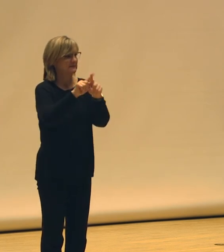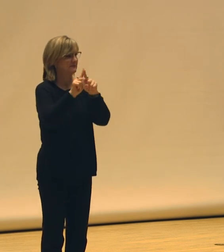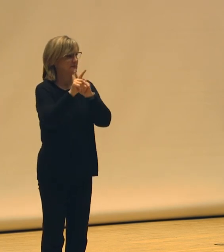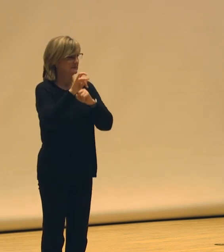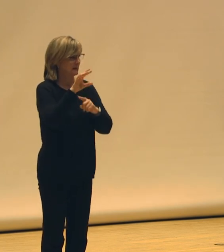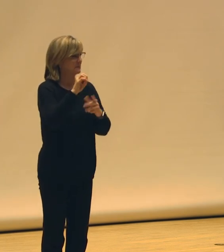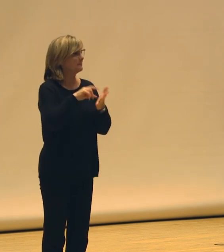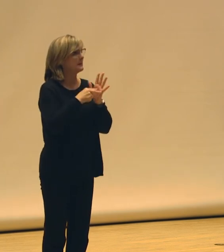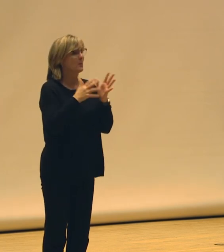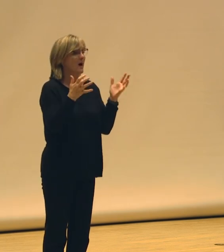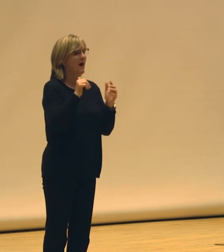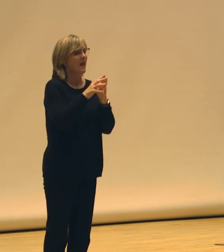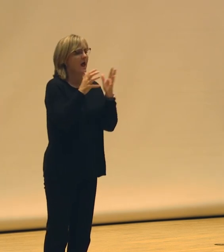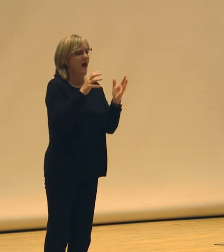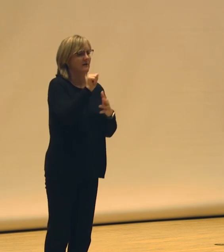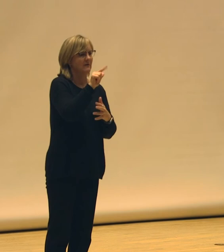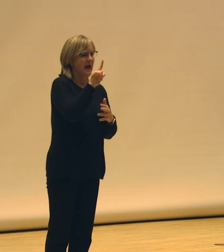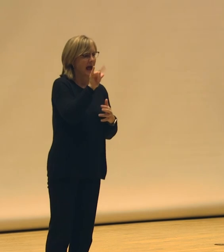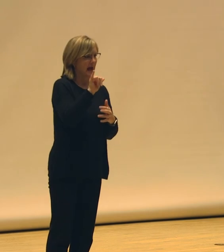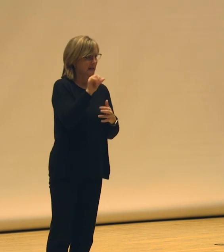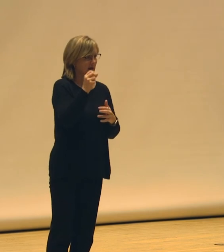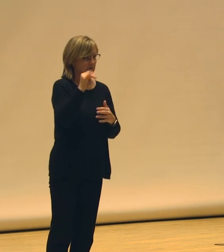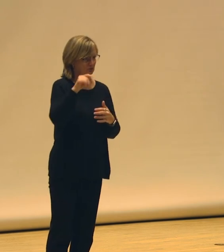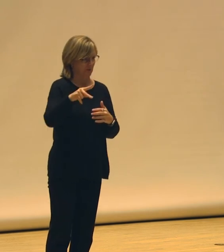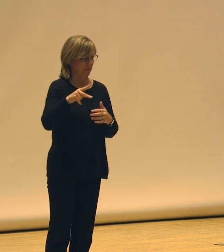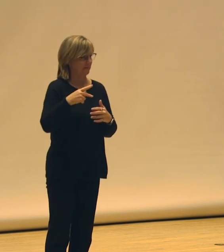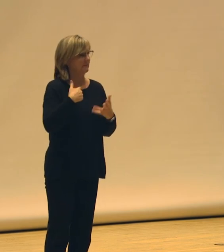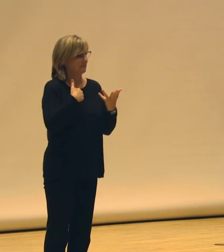allyship. We need a lot of friends infiltrating these spaces.